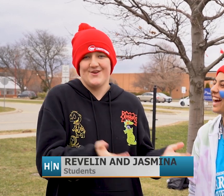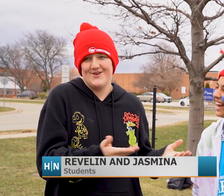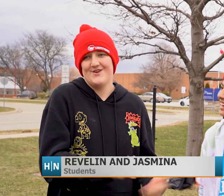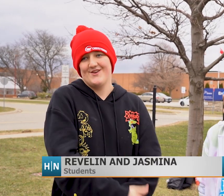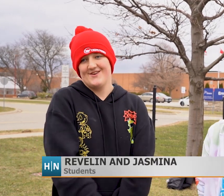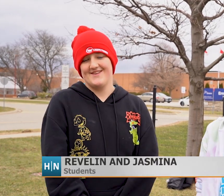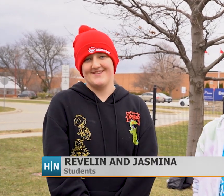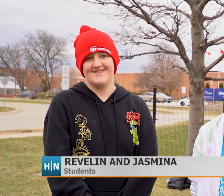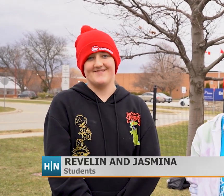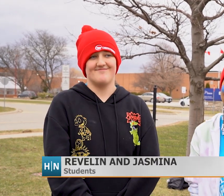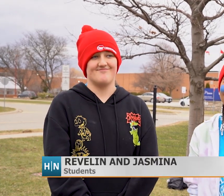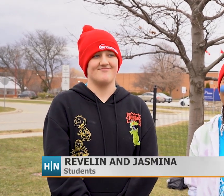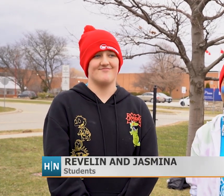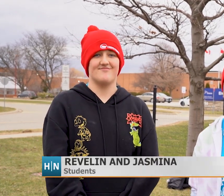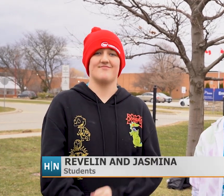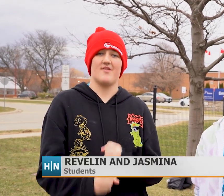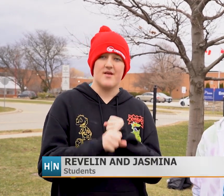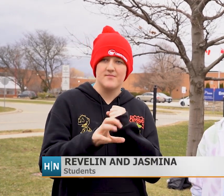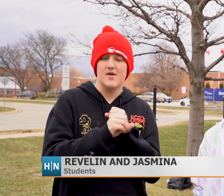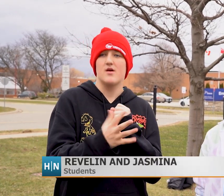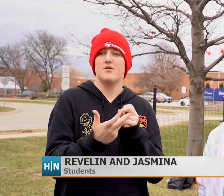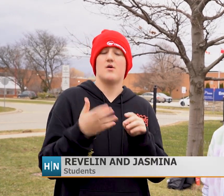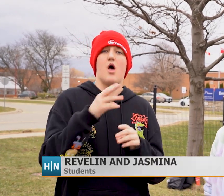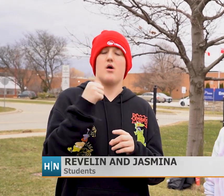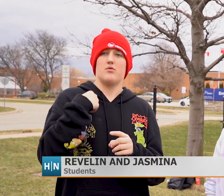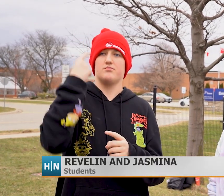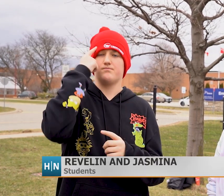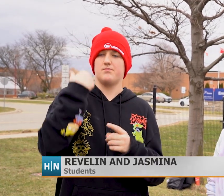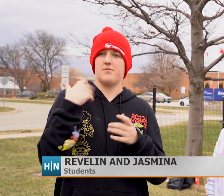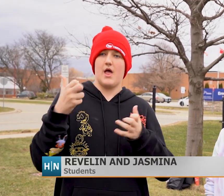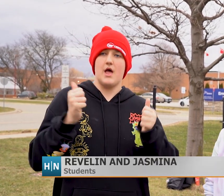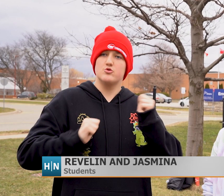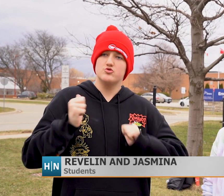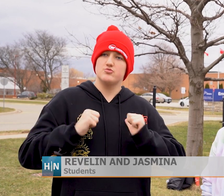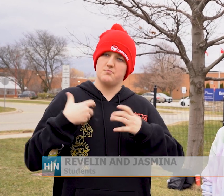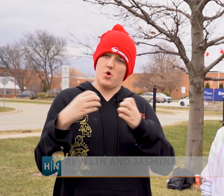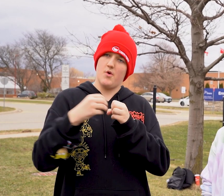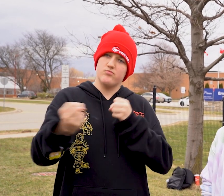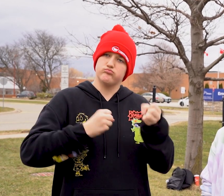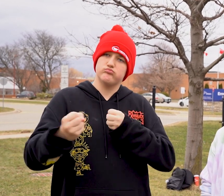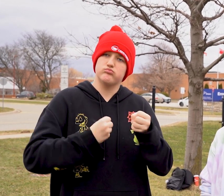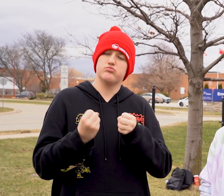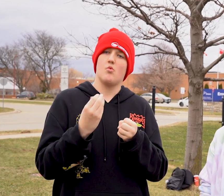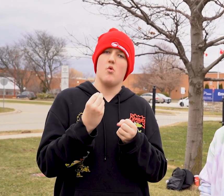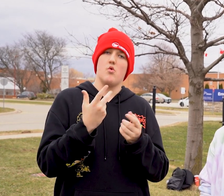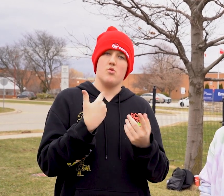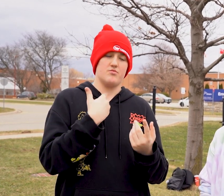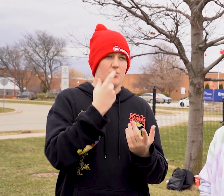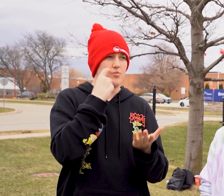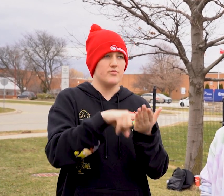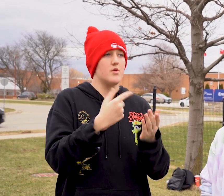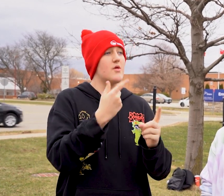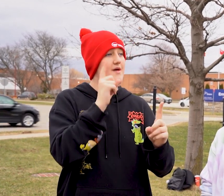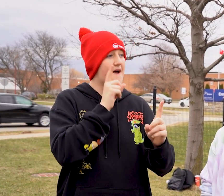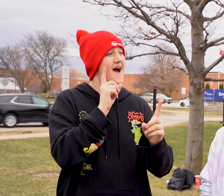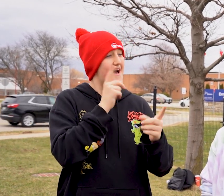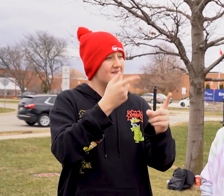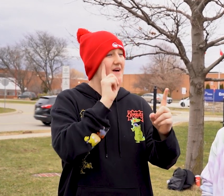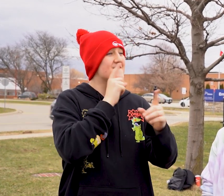I would like to see more deaf students come here. Deaf students, I want more promotion of the school. I want more hiring of staff that are